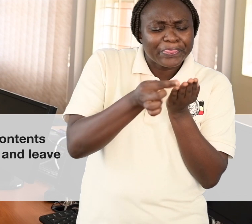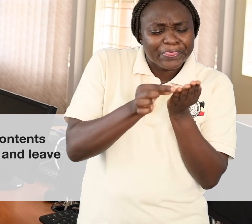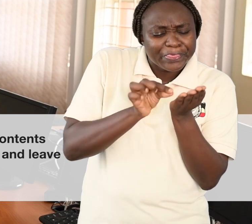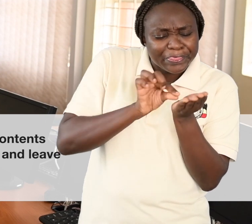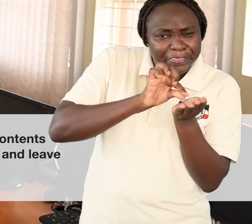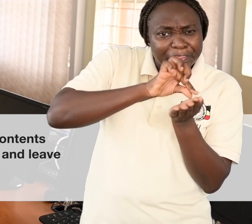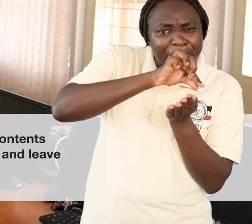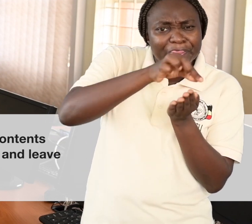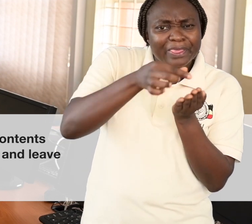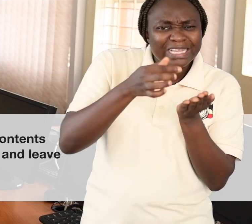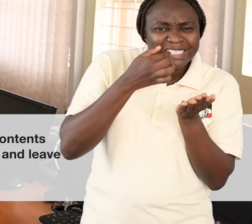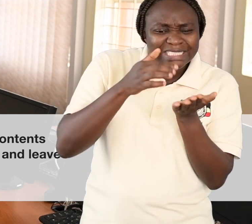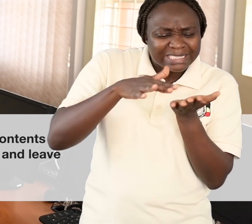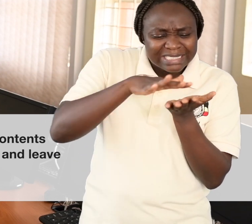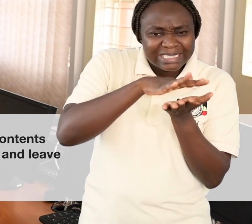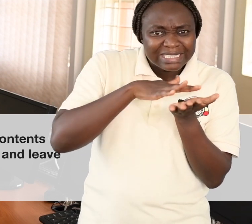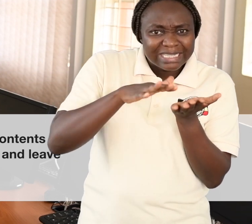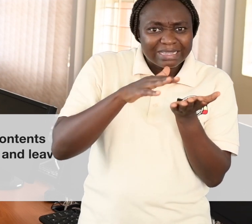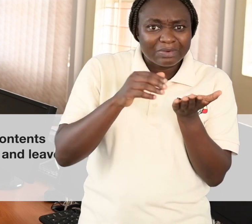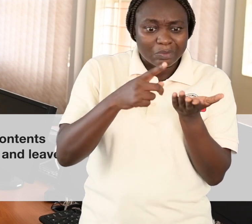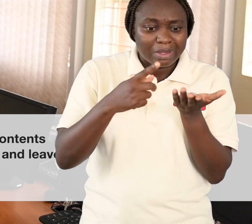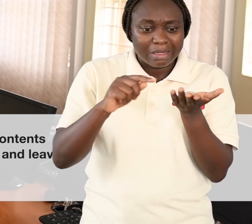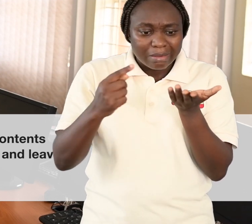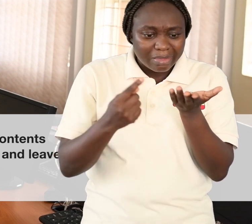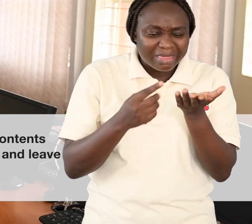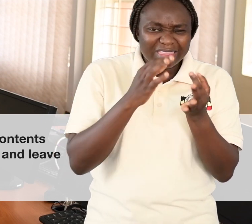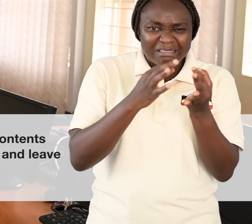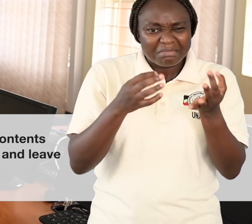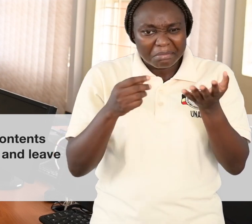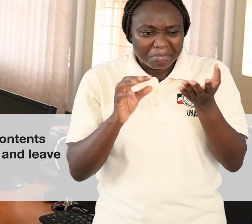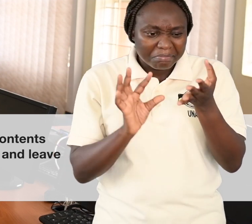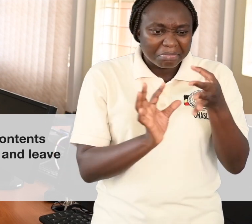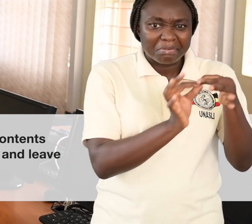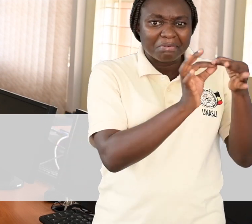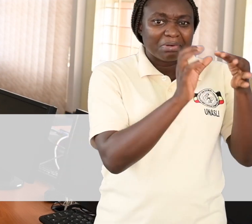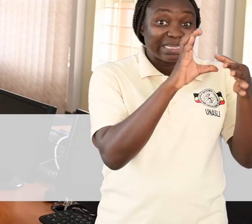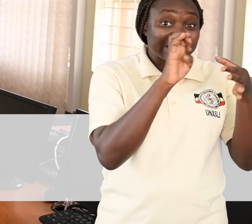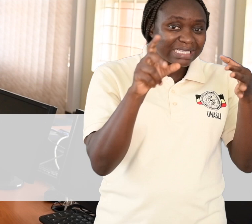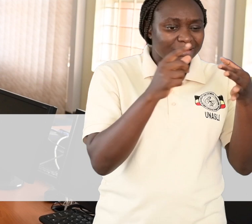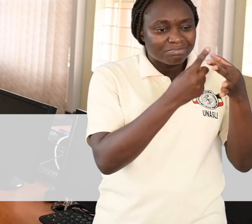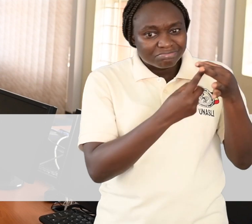allows substances to enter and leave the cell?